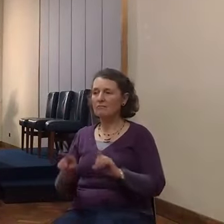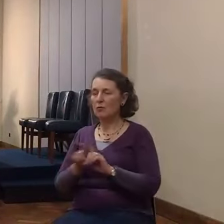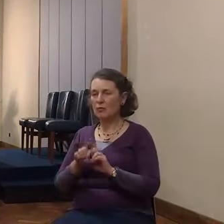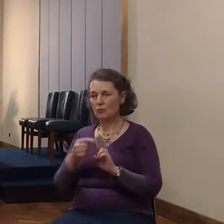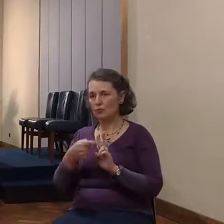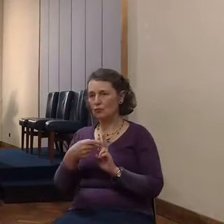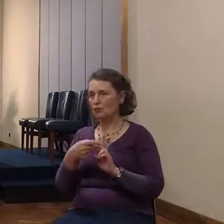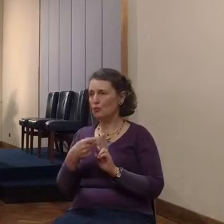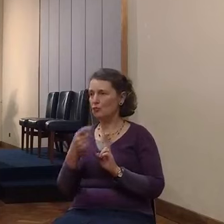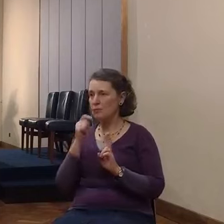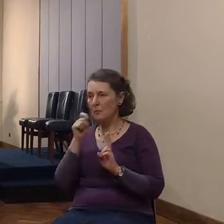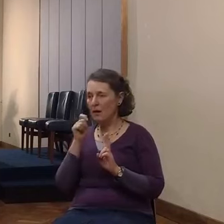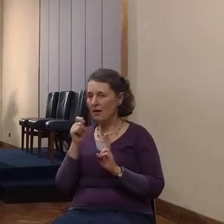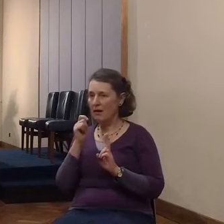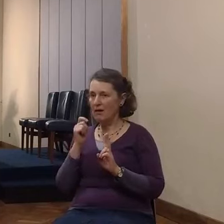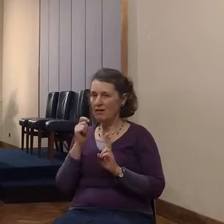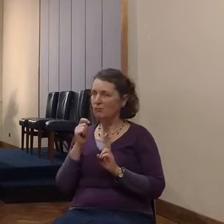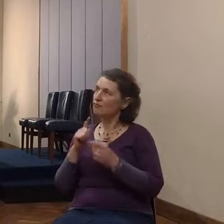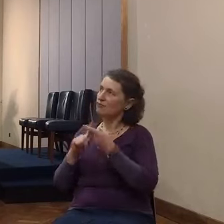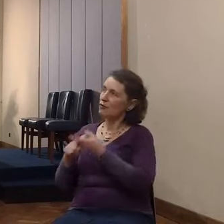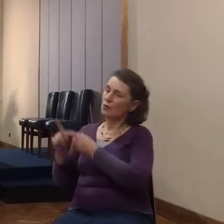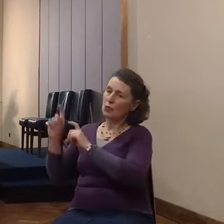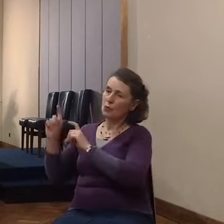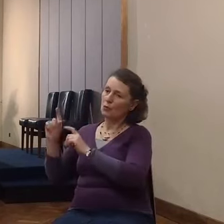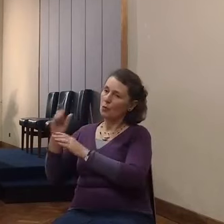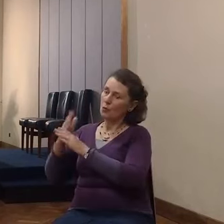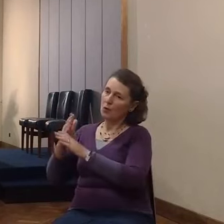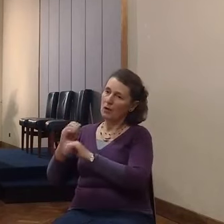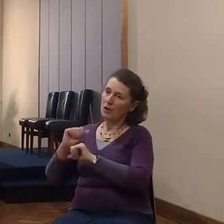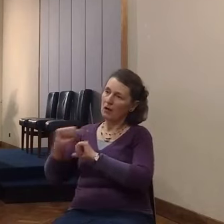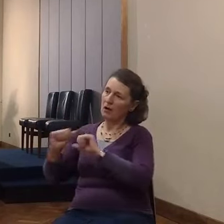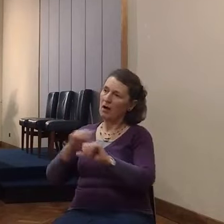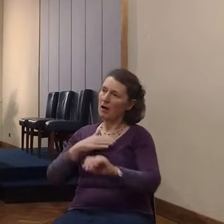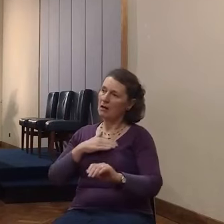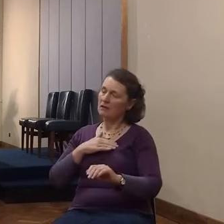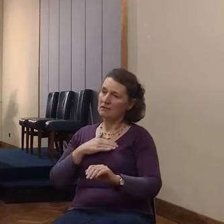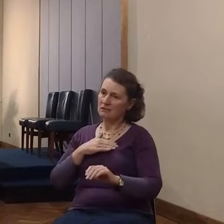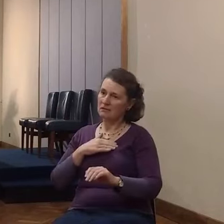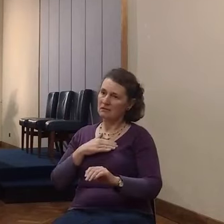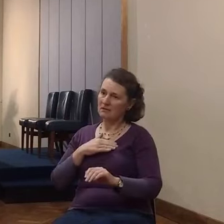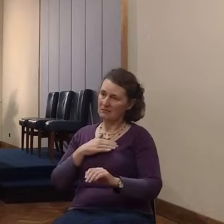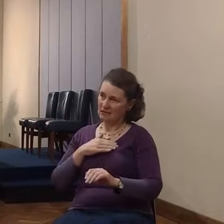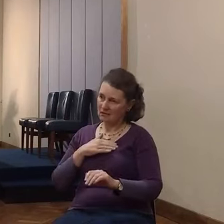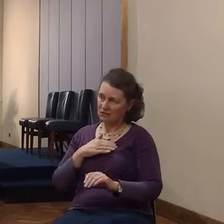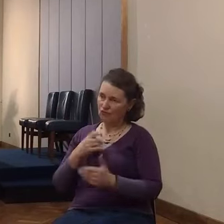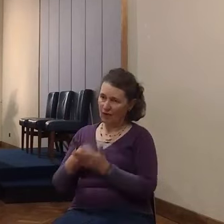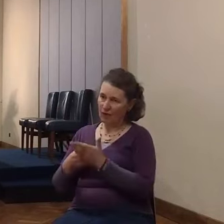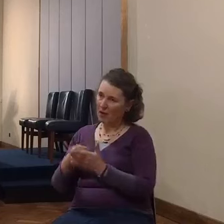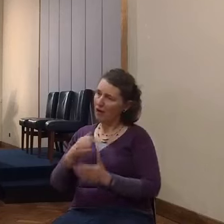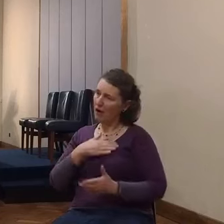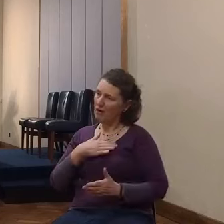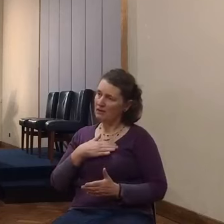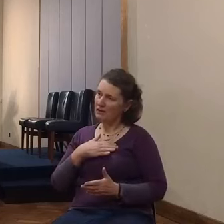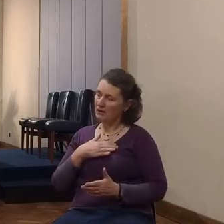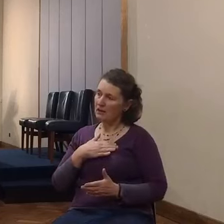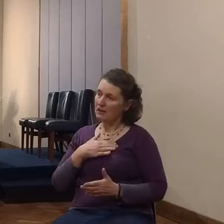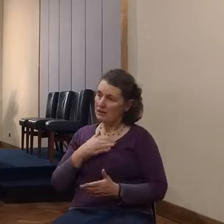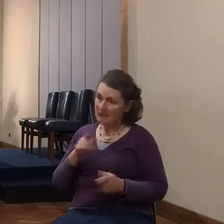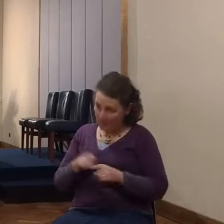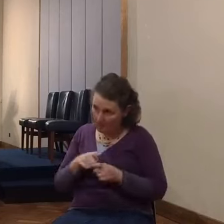Maybe God can change a part. And we never forget that. You always, whatever we do, personal witness,